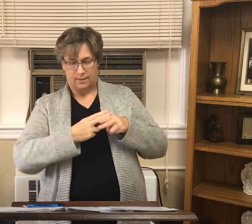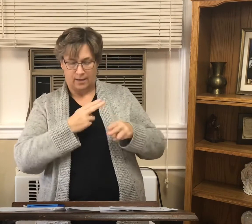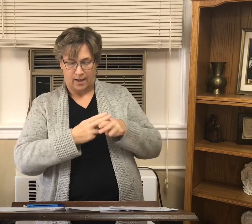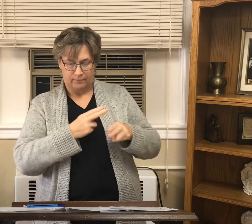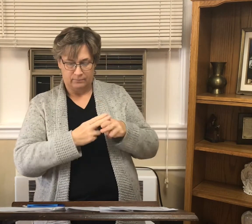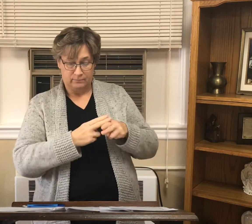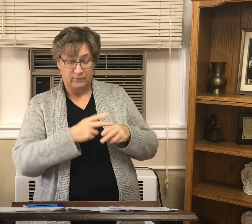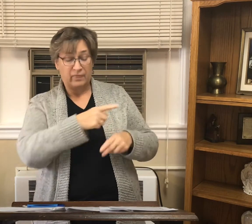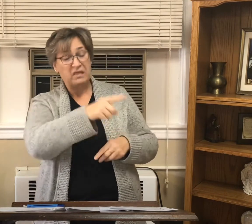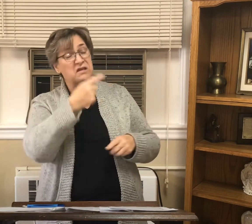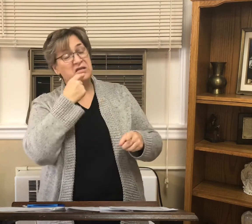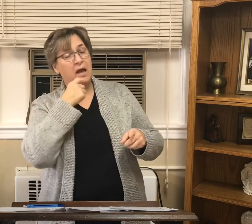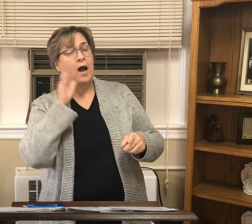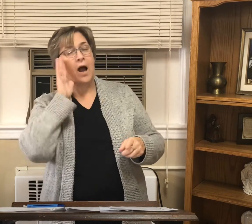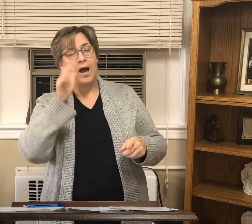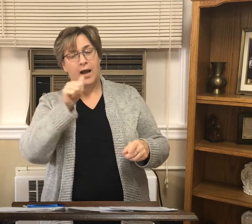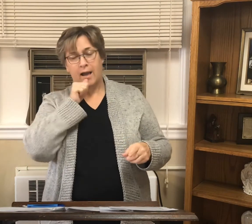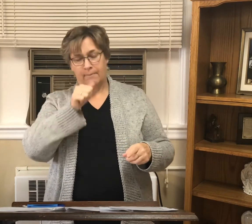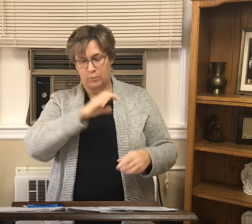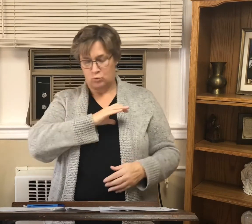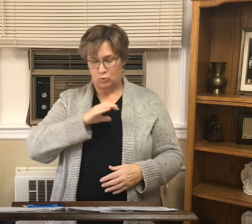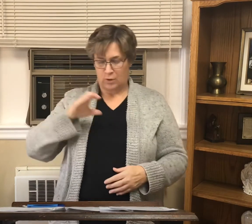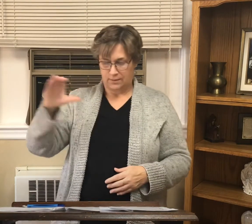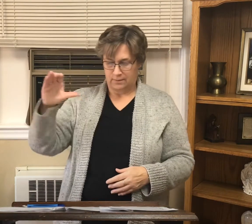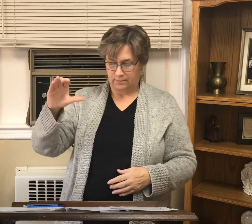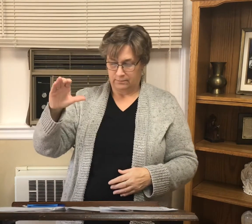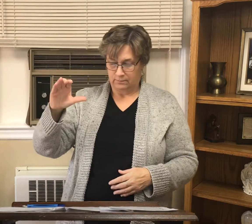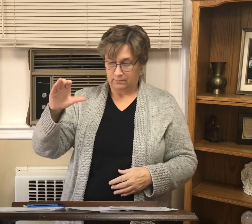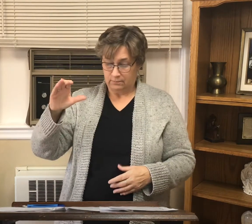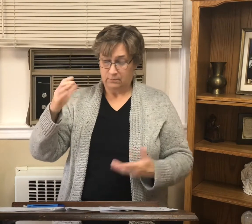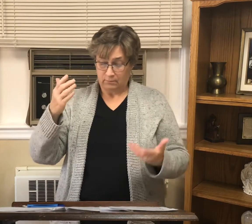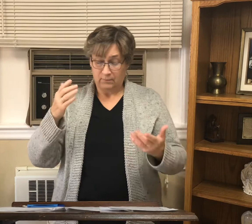saying I am he and the time has come